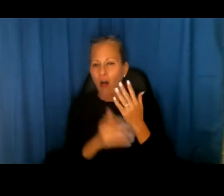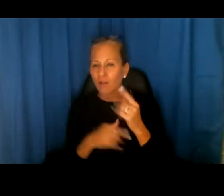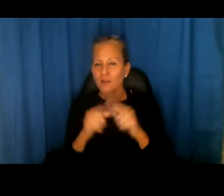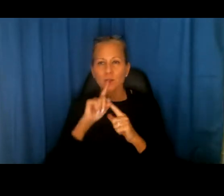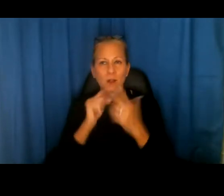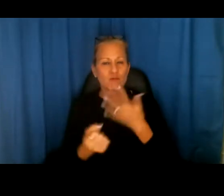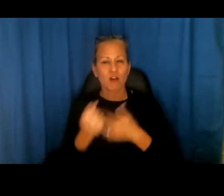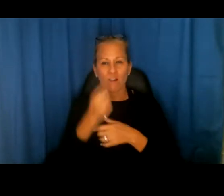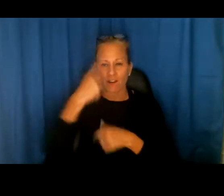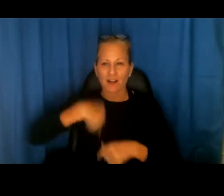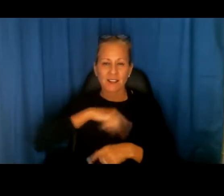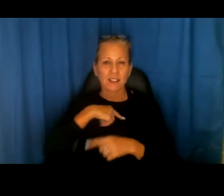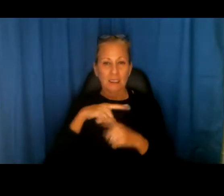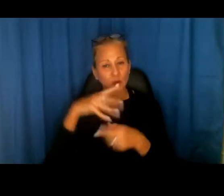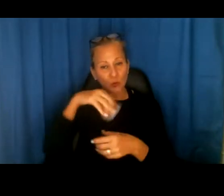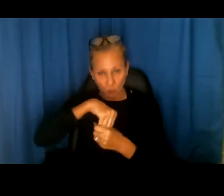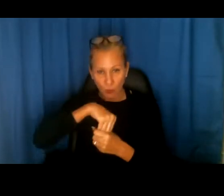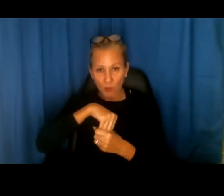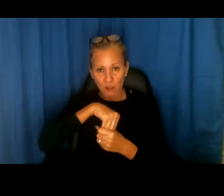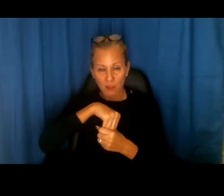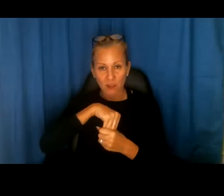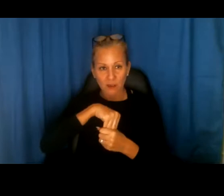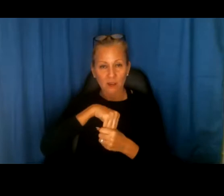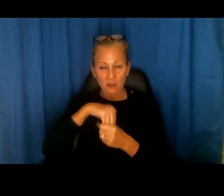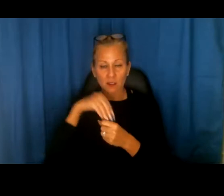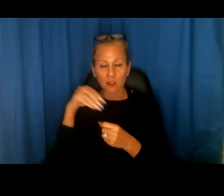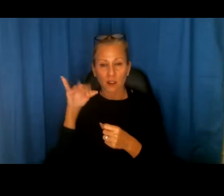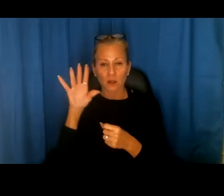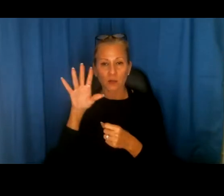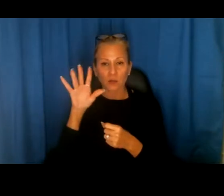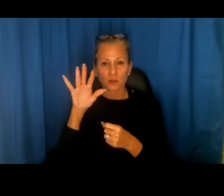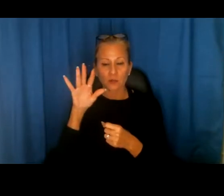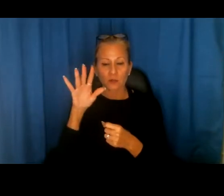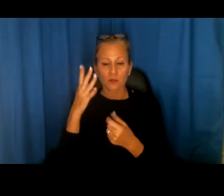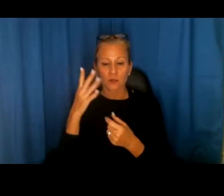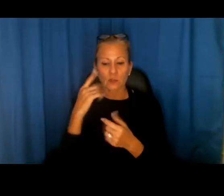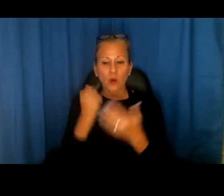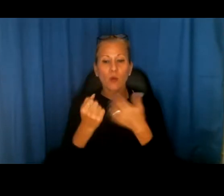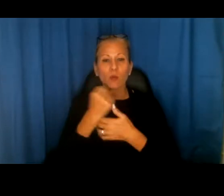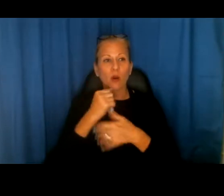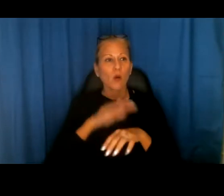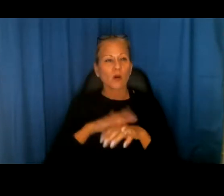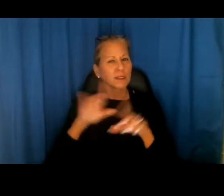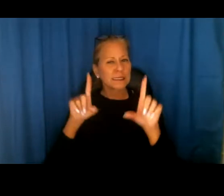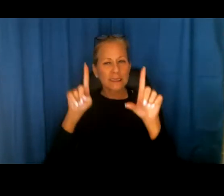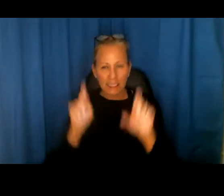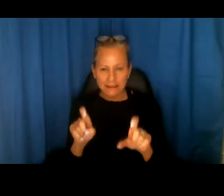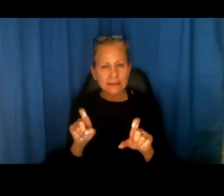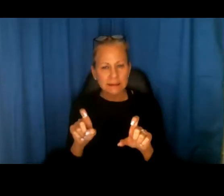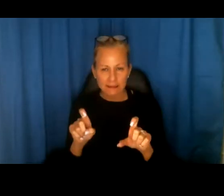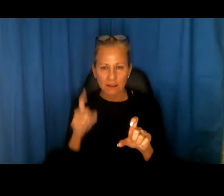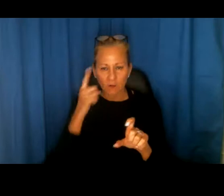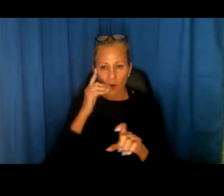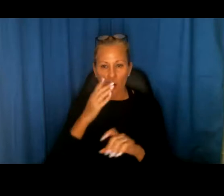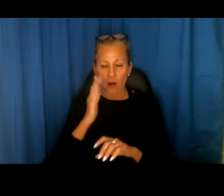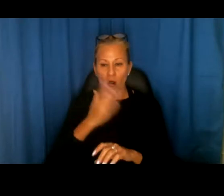um, and this is included among other things, um, a priority on testing, um, both, uh, our